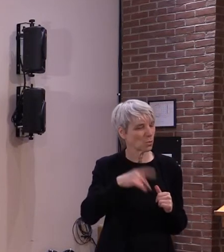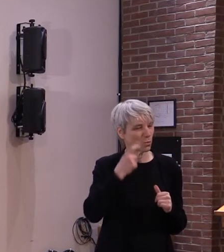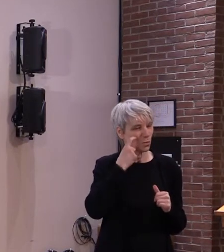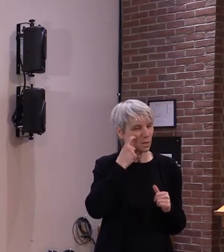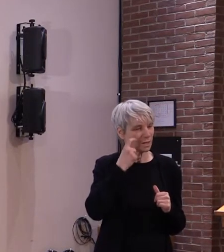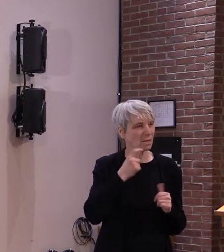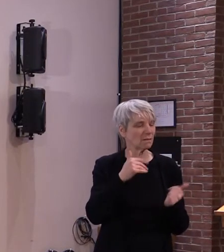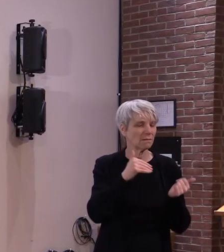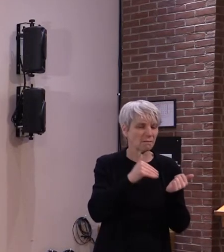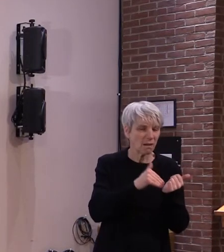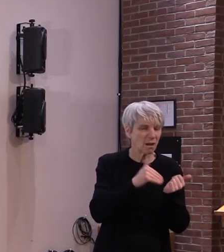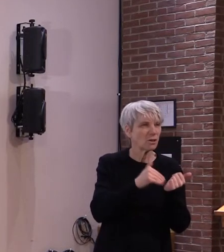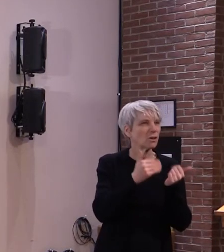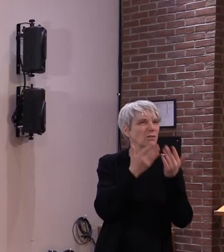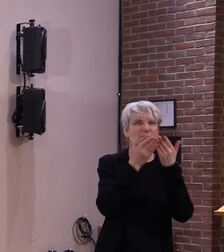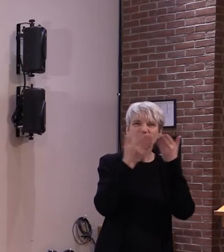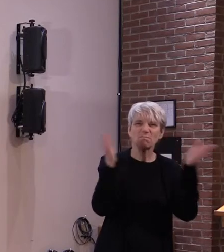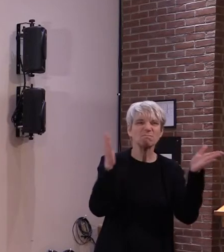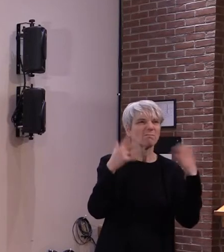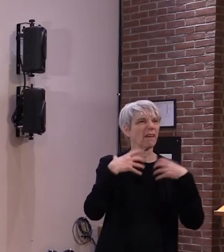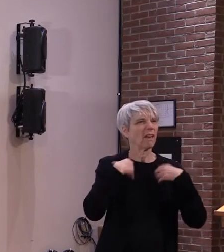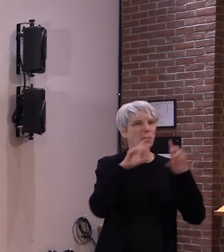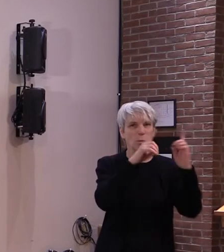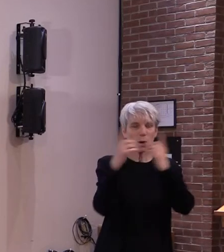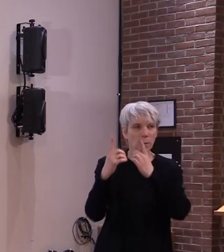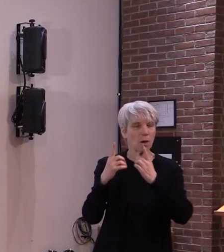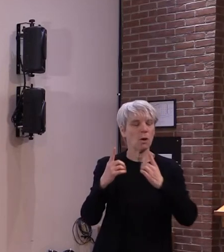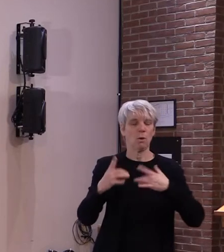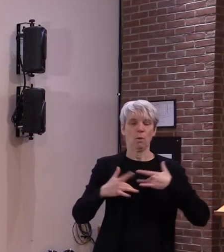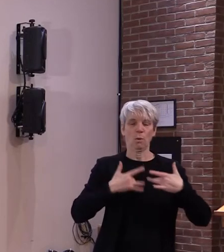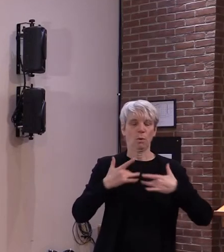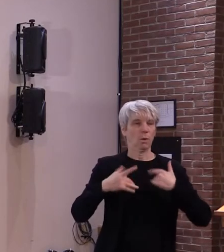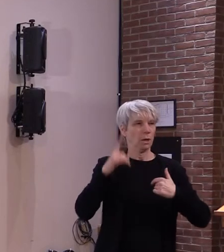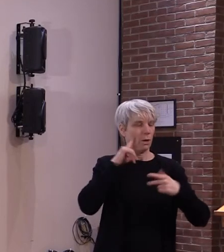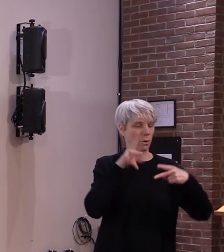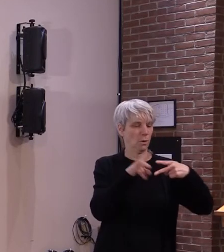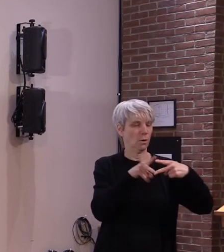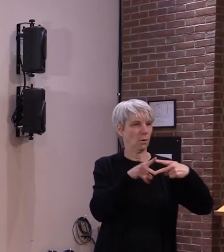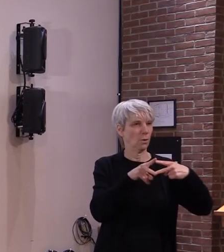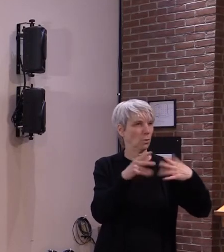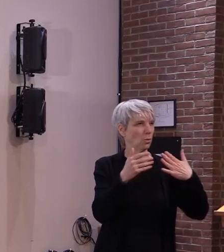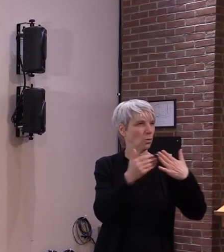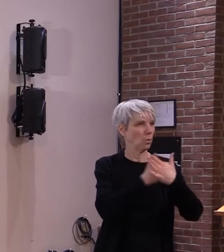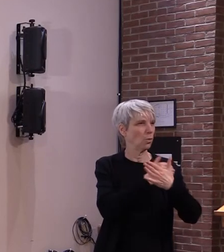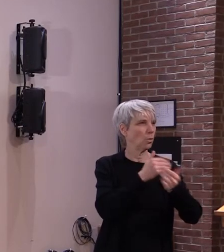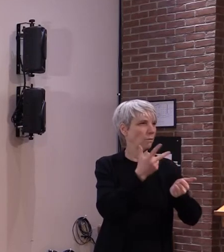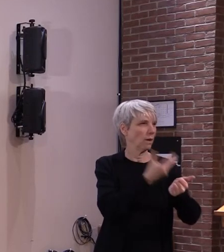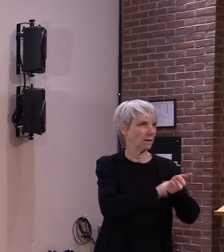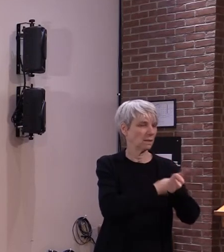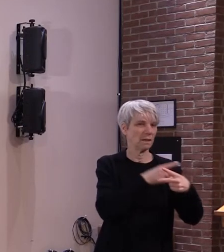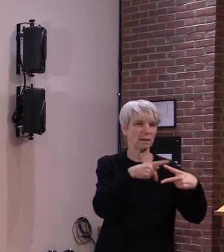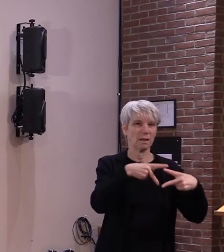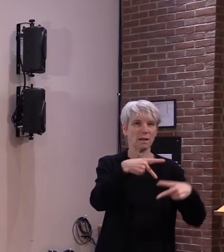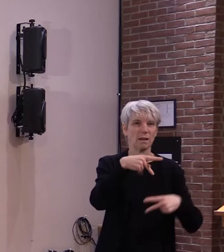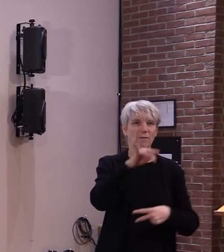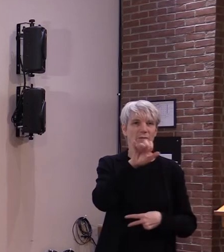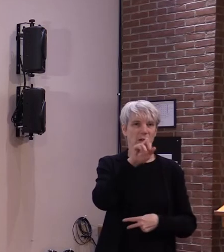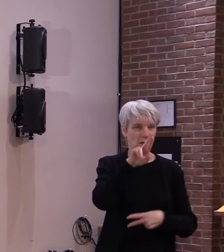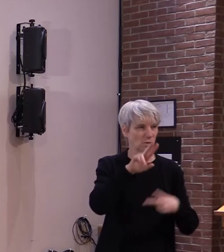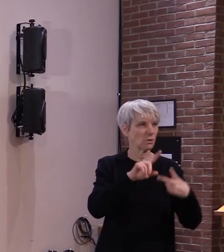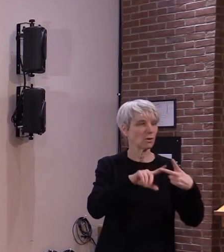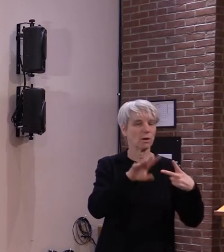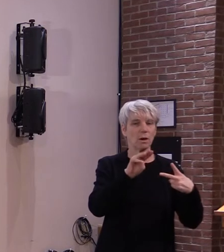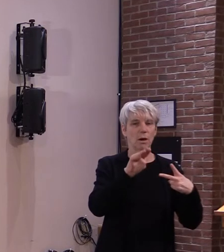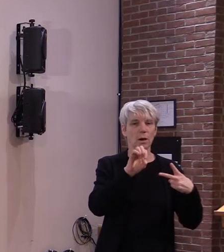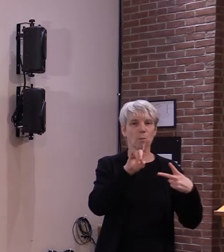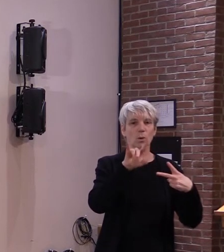two vaccines being one that was just approved the other we think it's going to be approved 90 to 95 percent effective